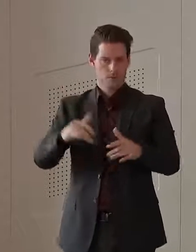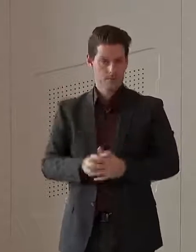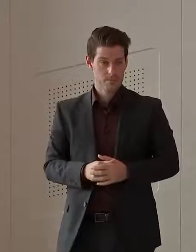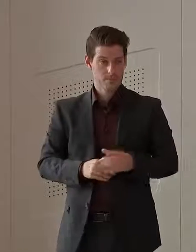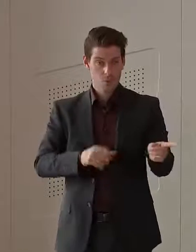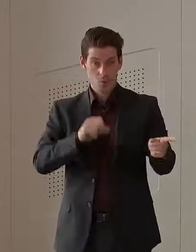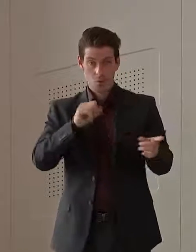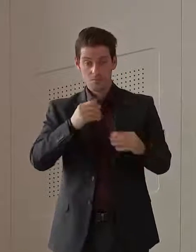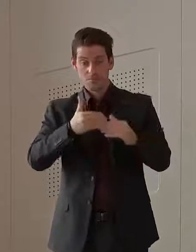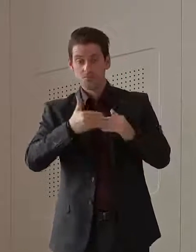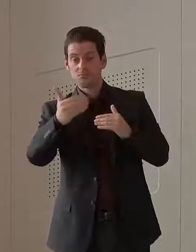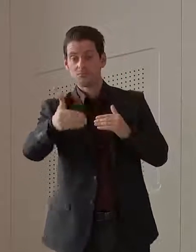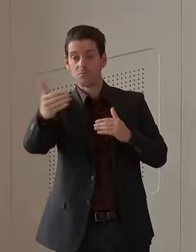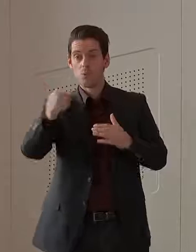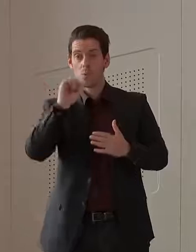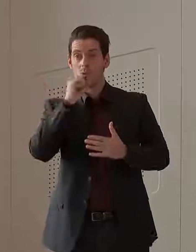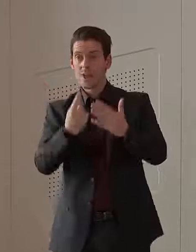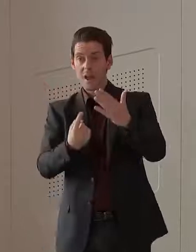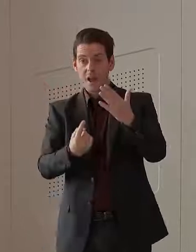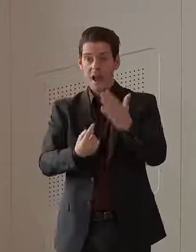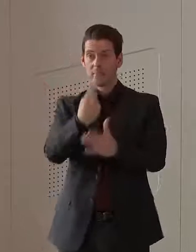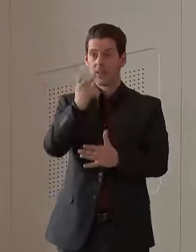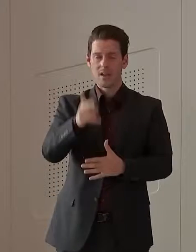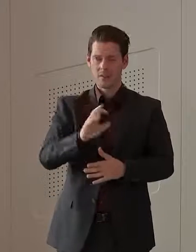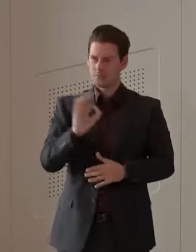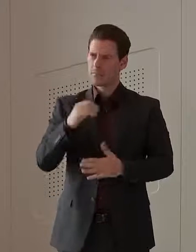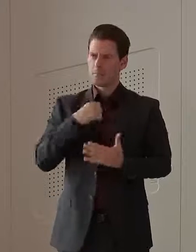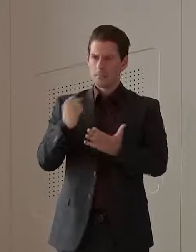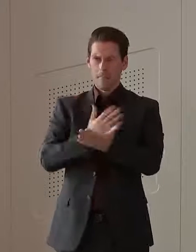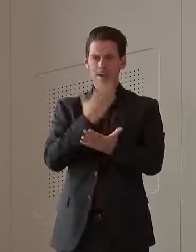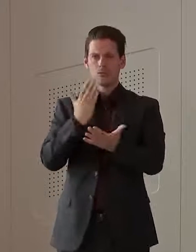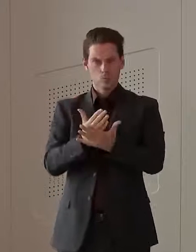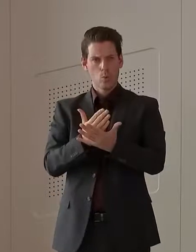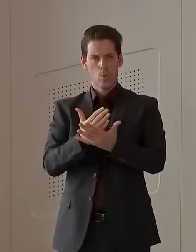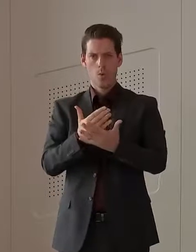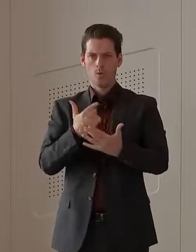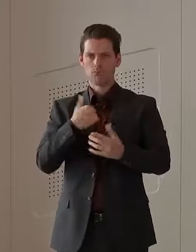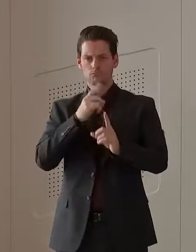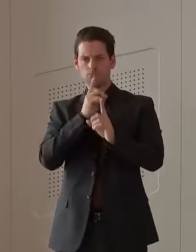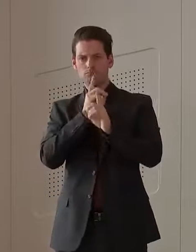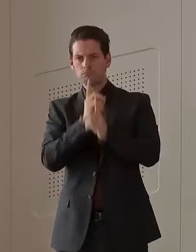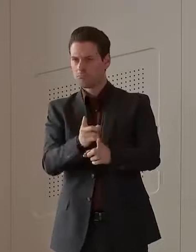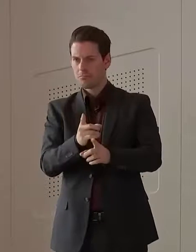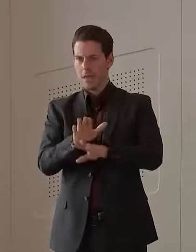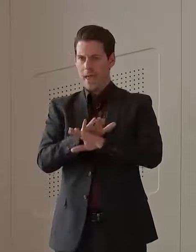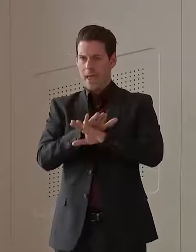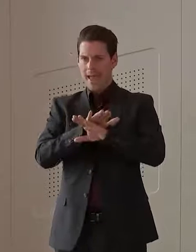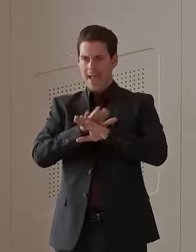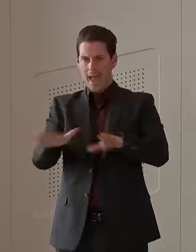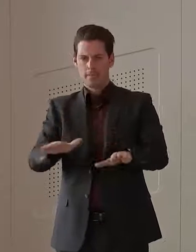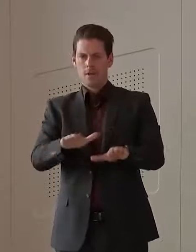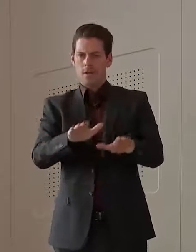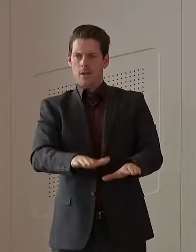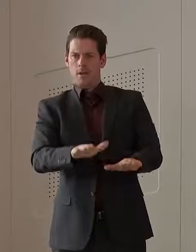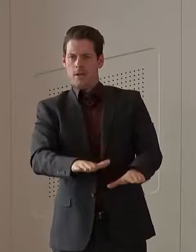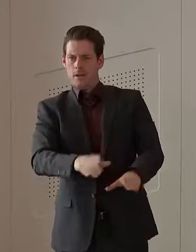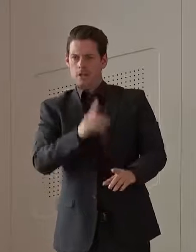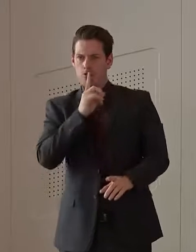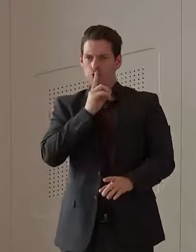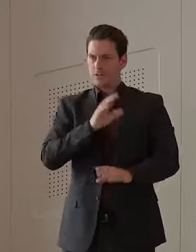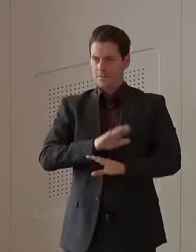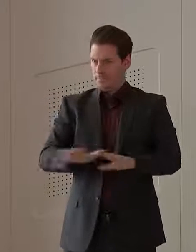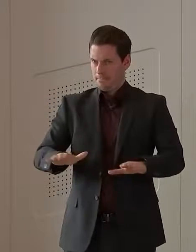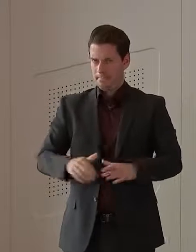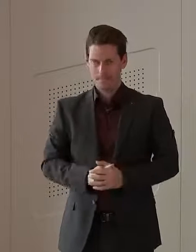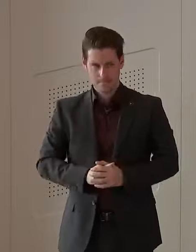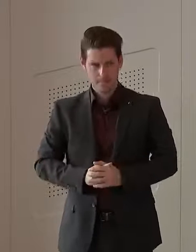that won't happen again? Ah, well, absolutely. We'll make sure that the department issues a directive to everyone to make sure that doesn't happen. Do you think